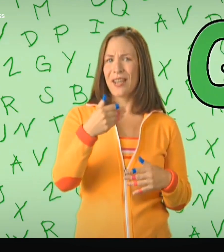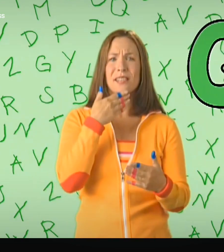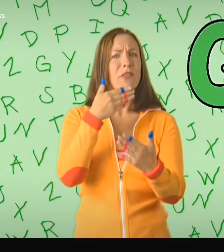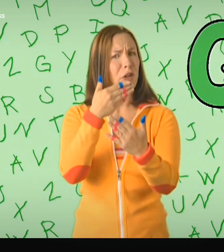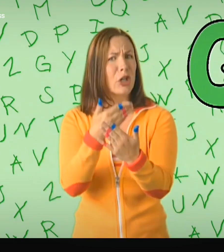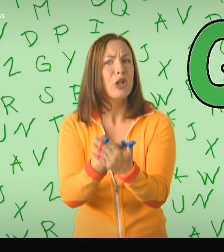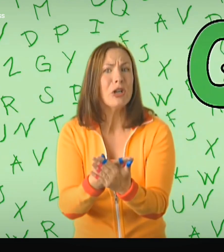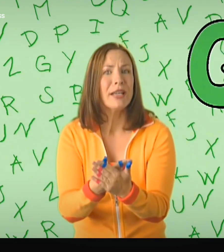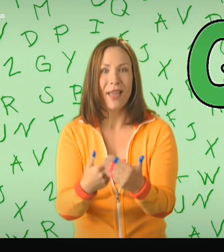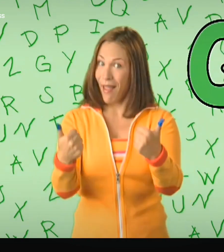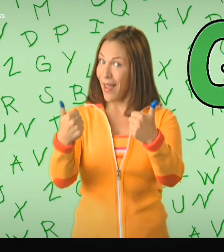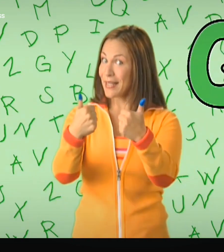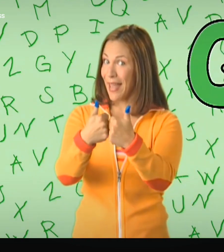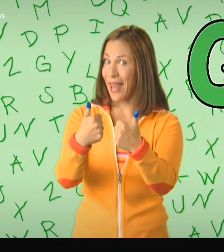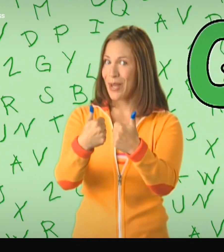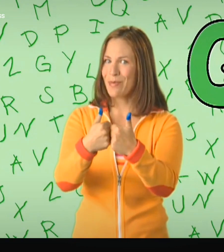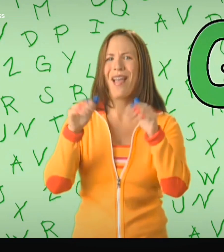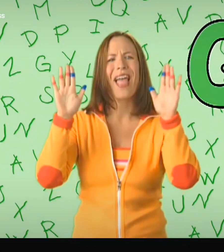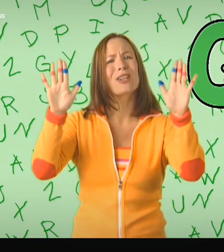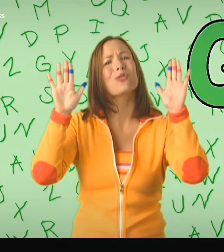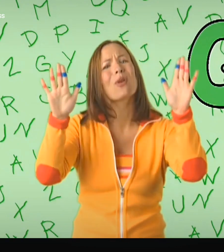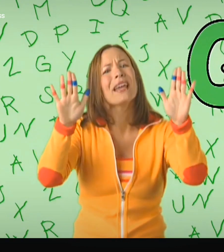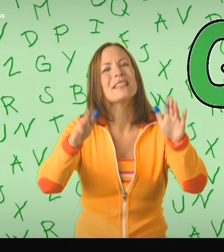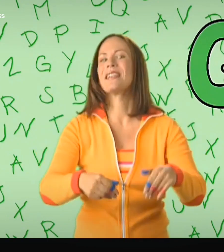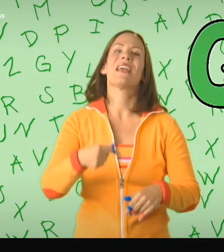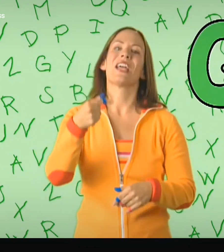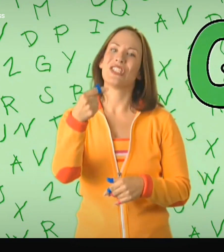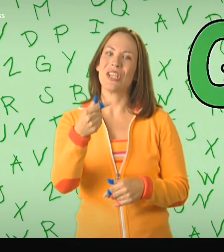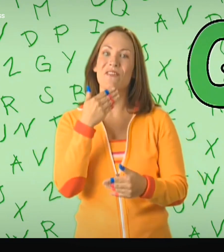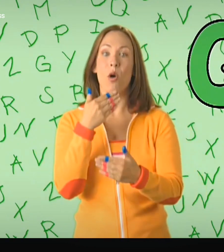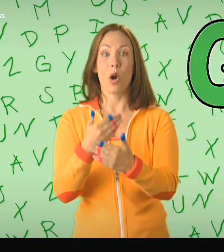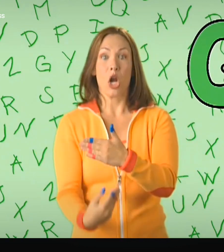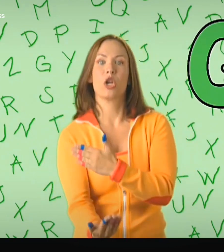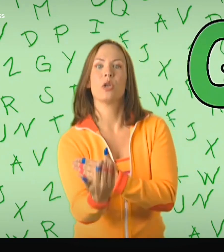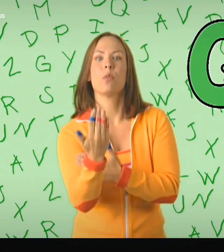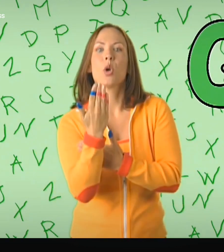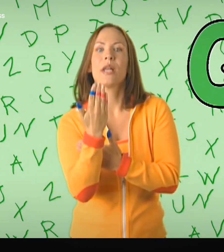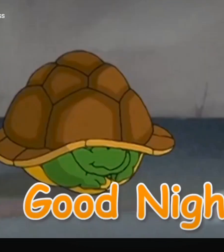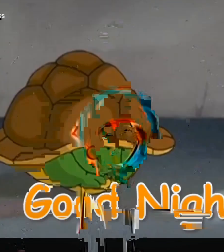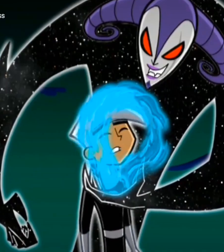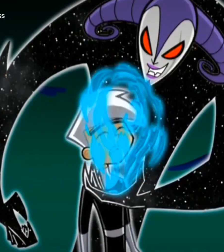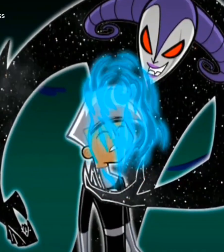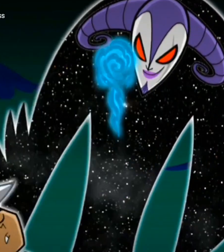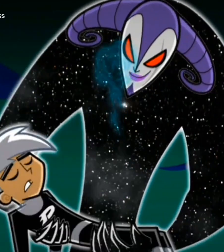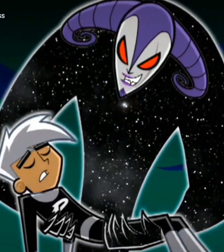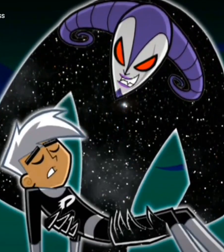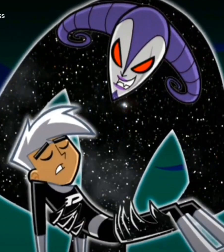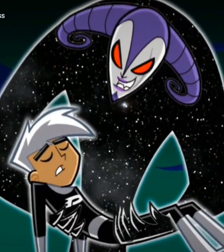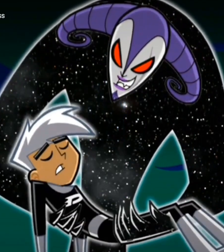G is for Good and Game and Great G is for Good Morning, Good Night